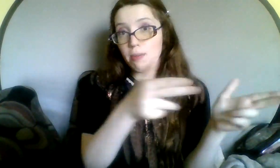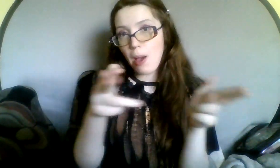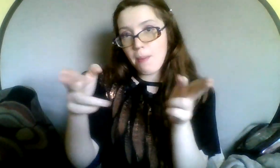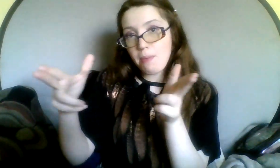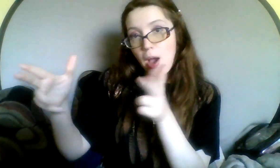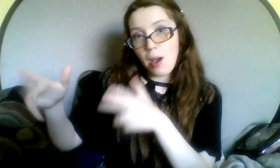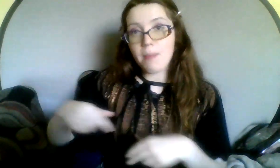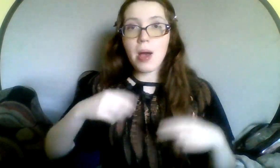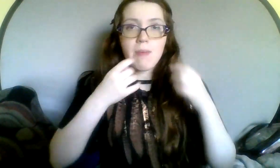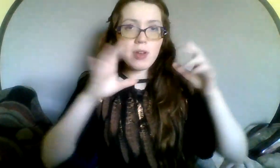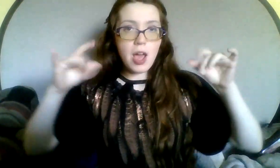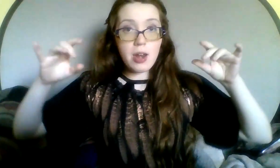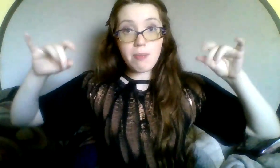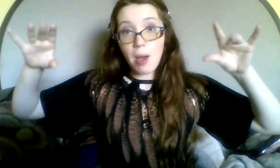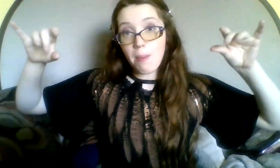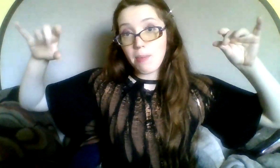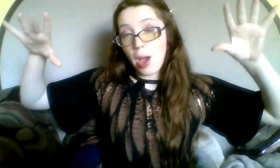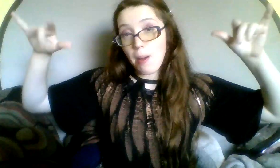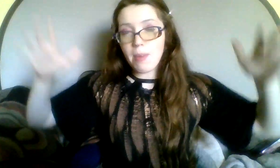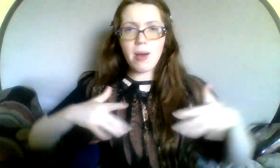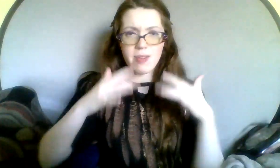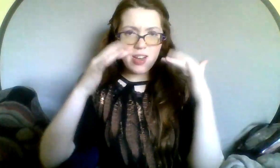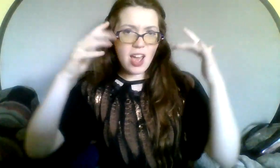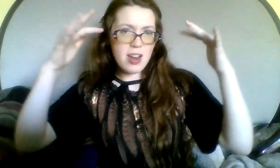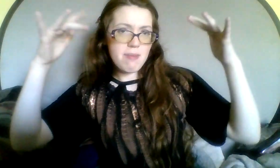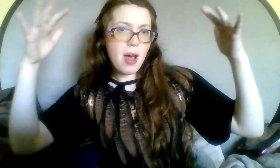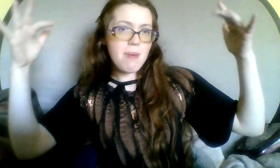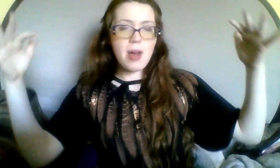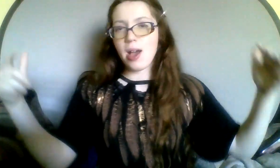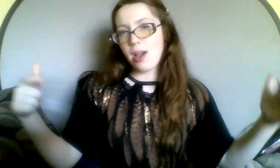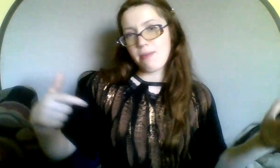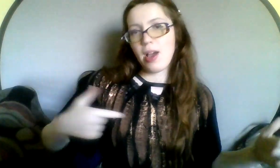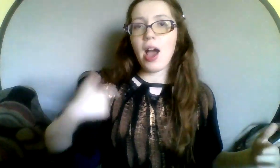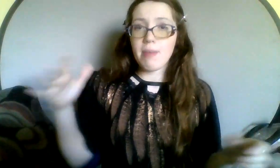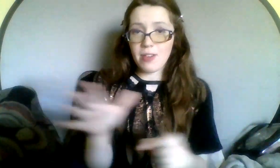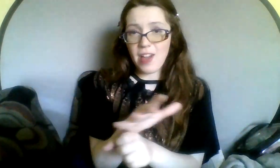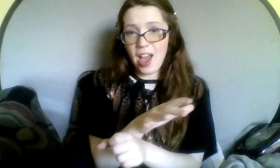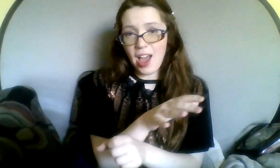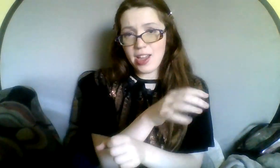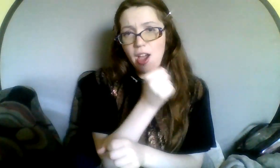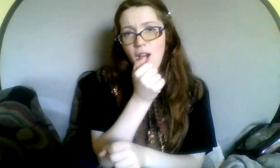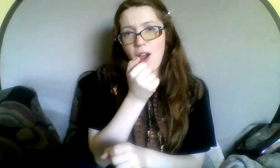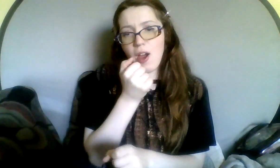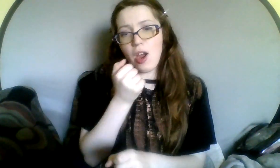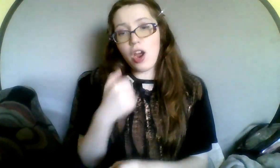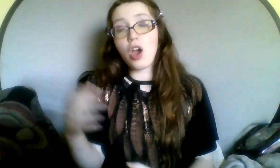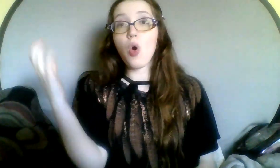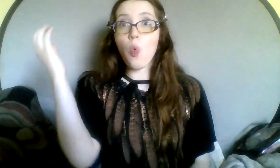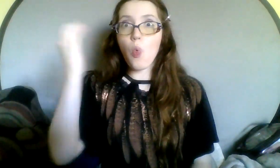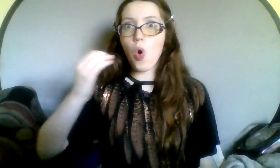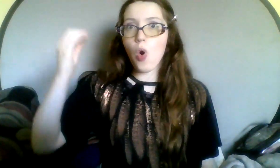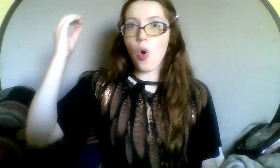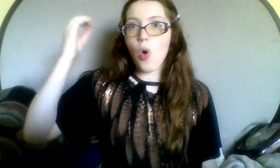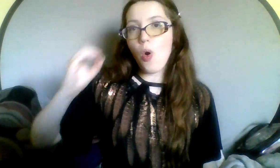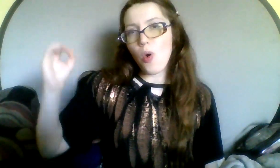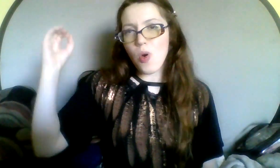a fire Oh, oh,